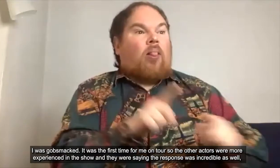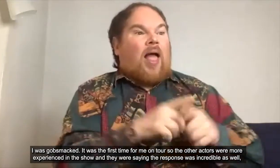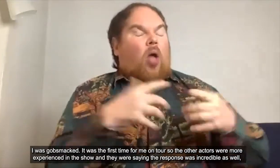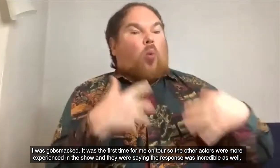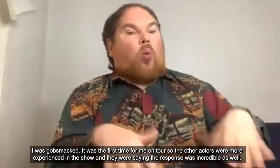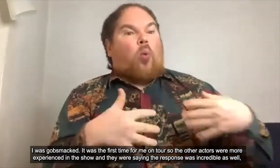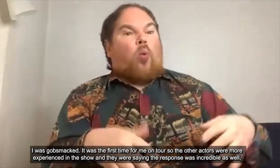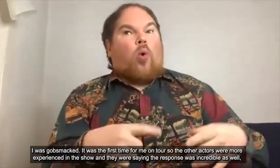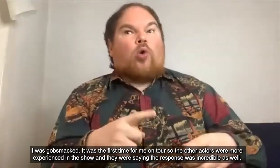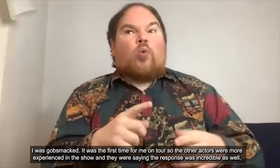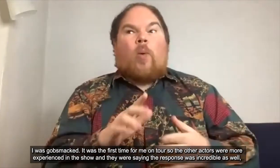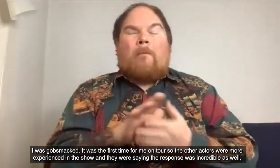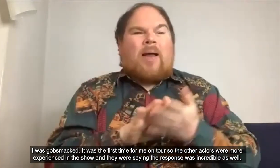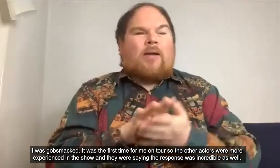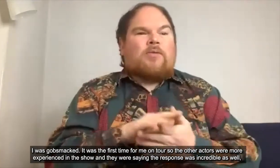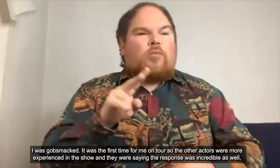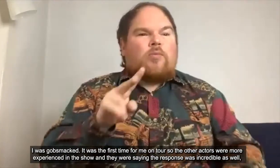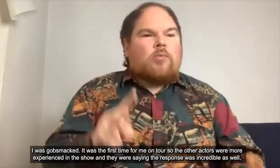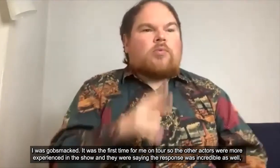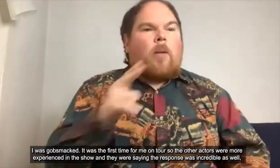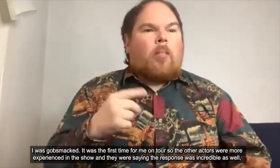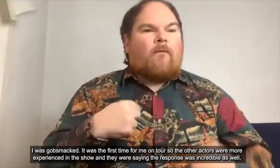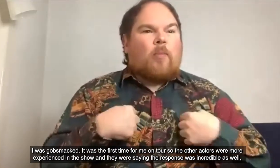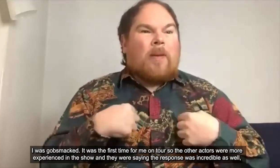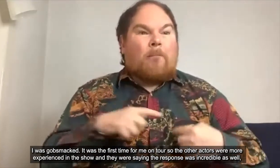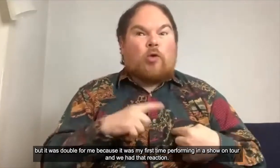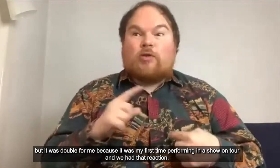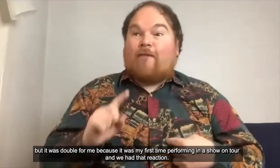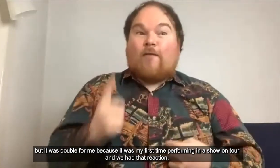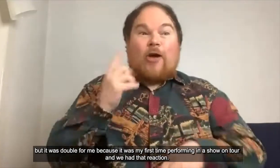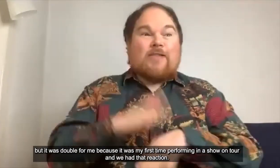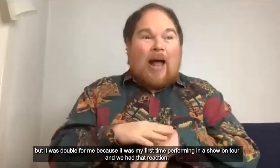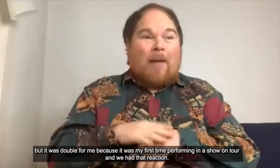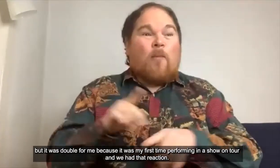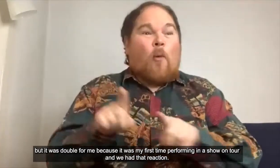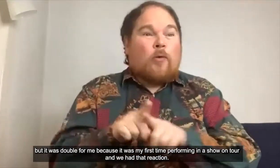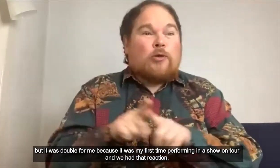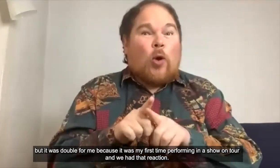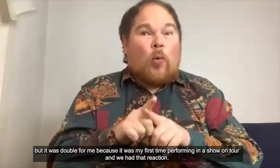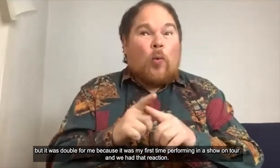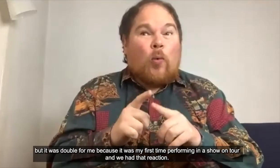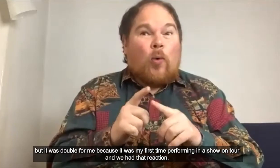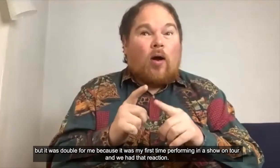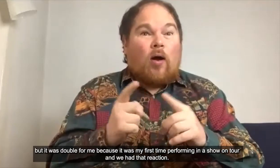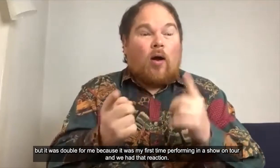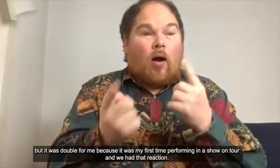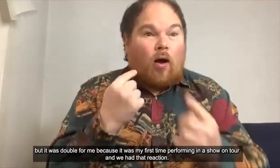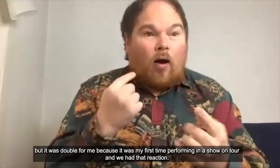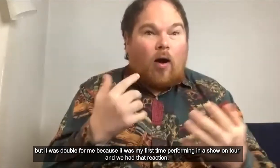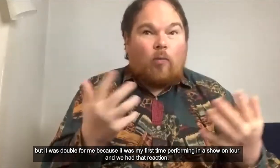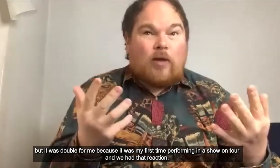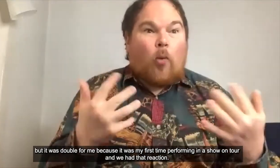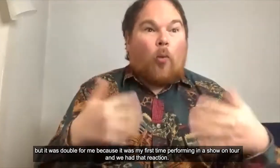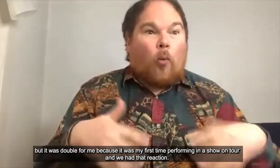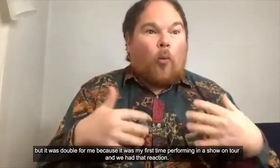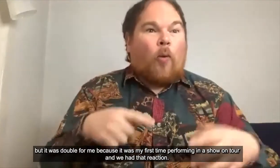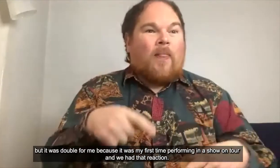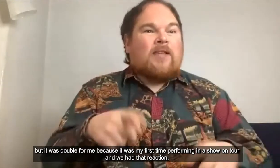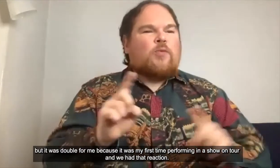and they were saying that the response was incredible as well but it was double for me because it was my first time performing in a show on tour